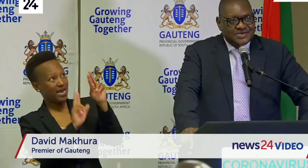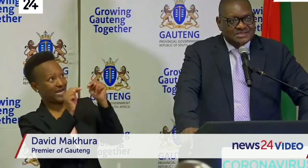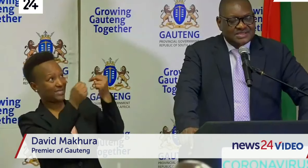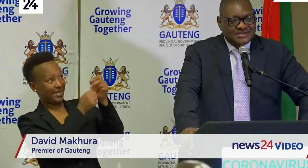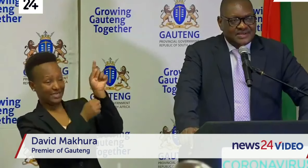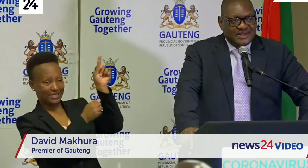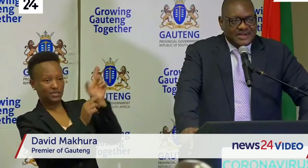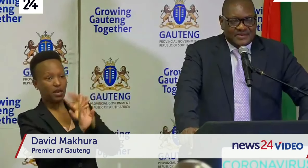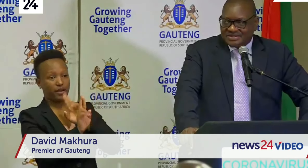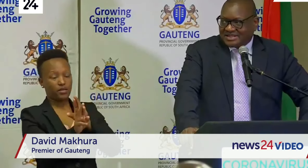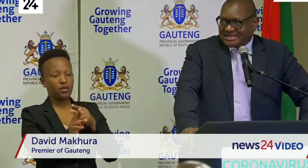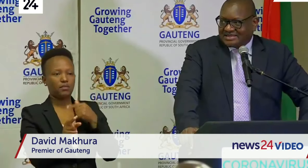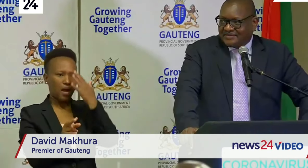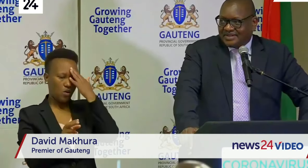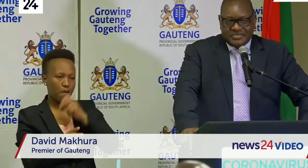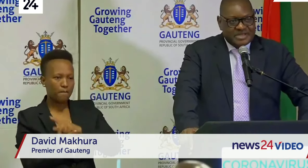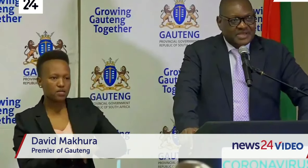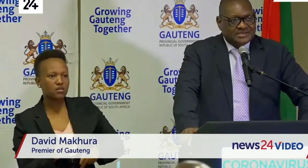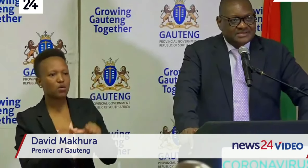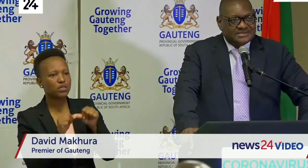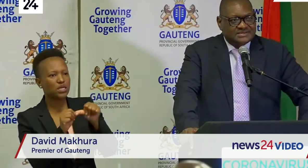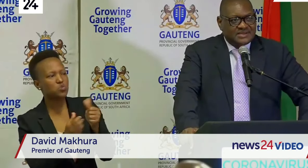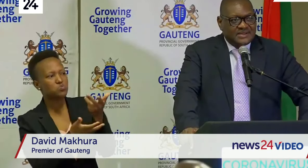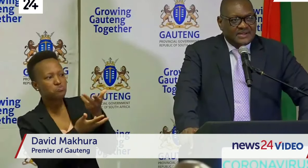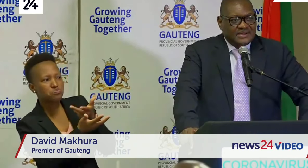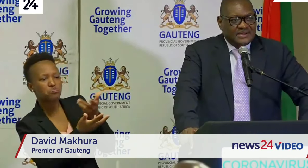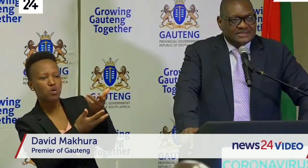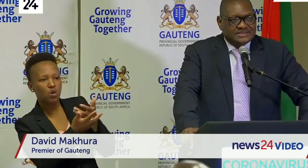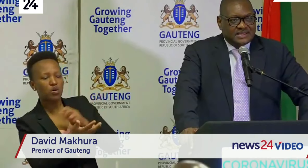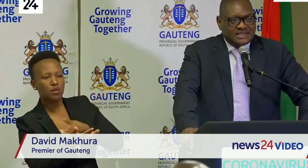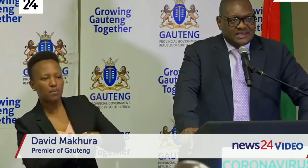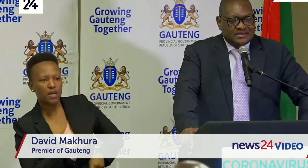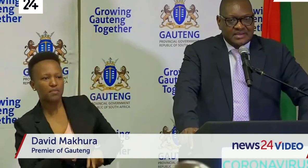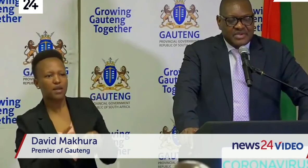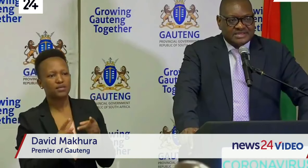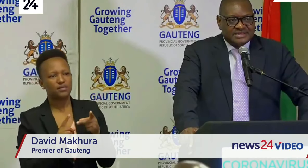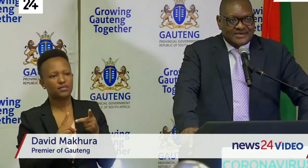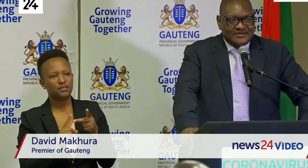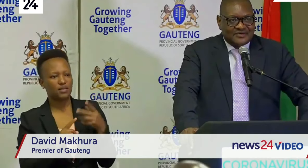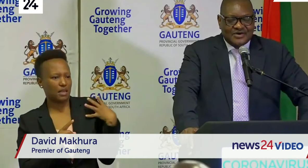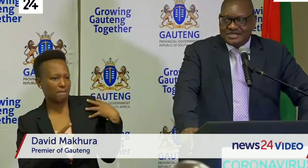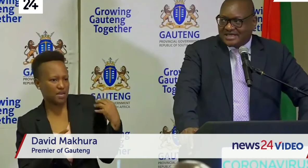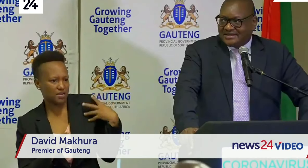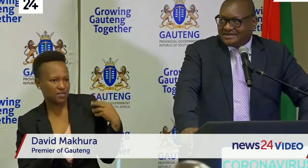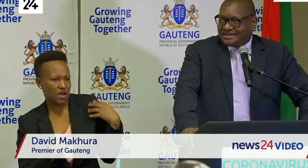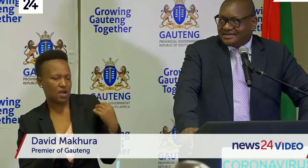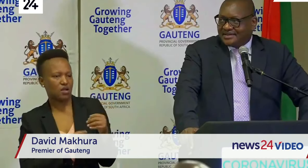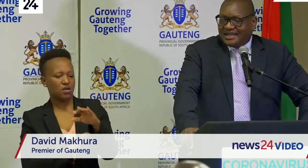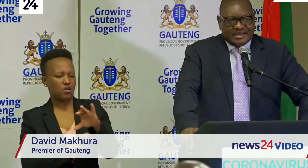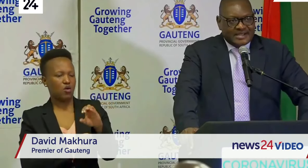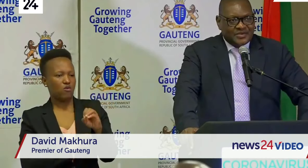continuously consulting with the premiers and the minister of Cocta